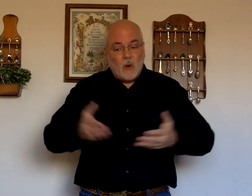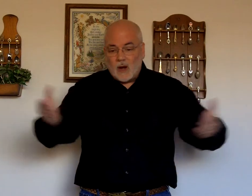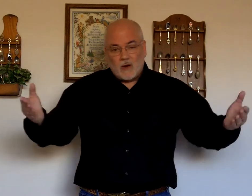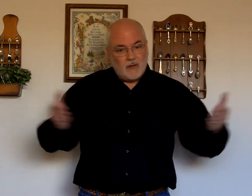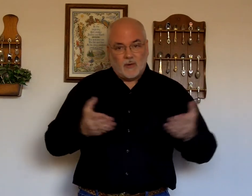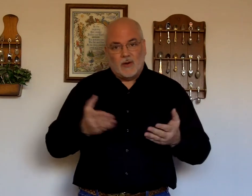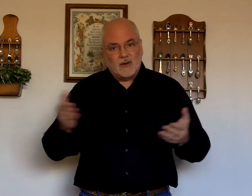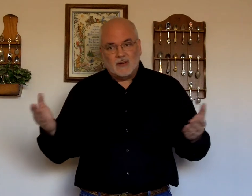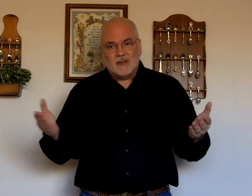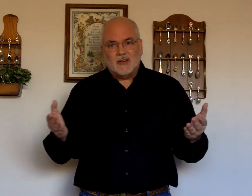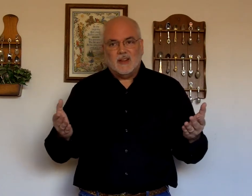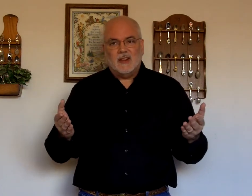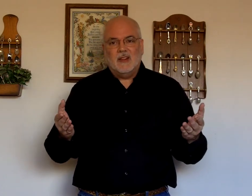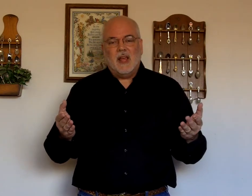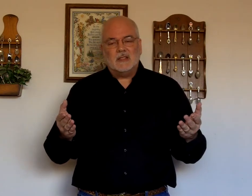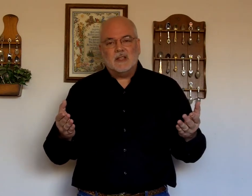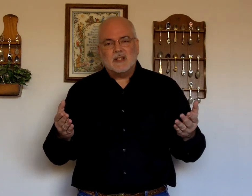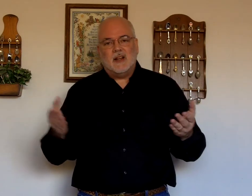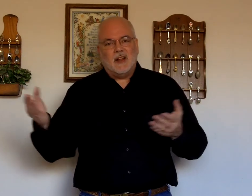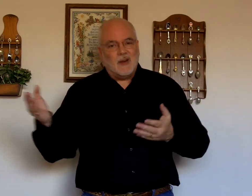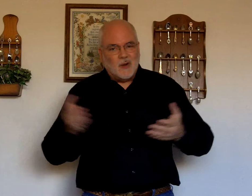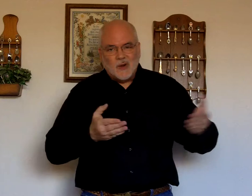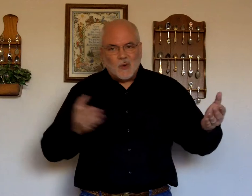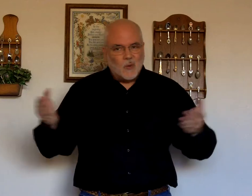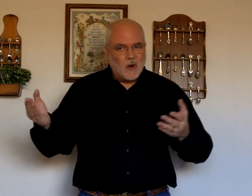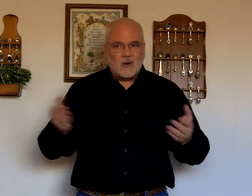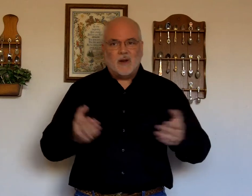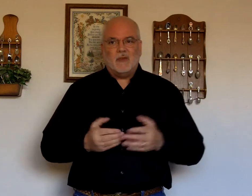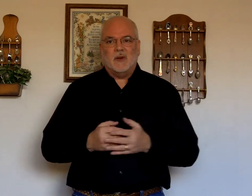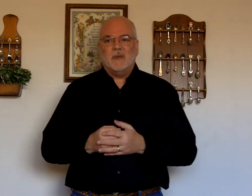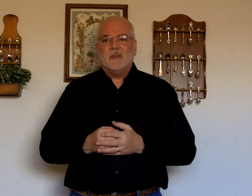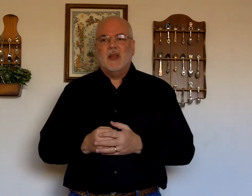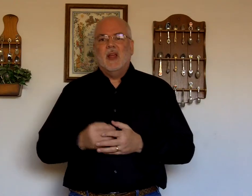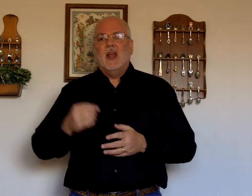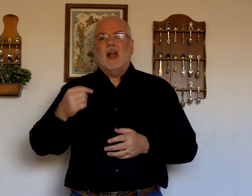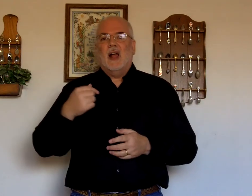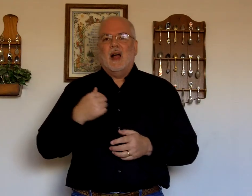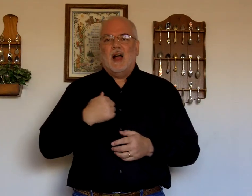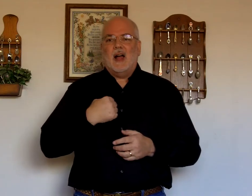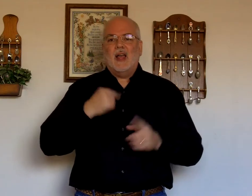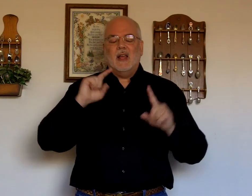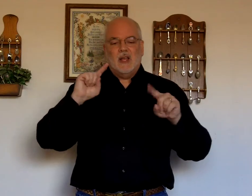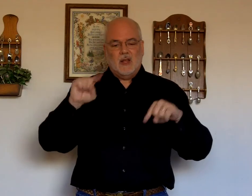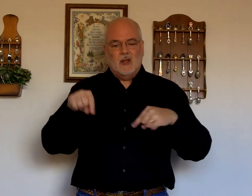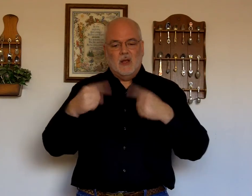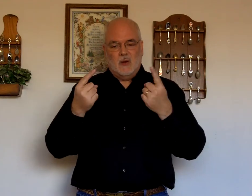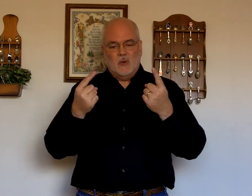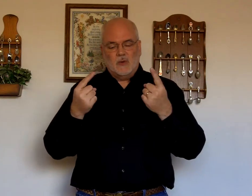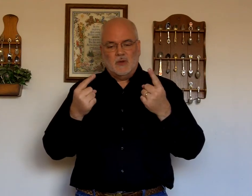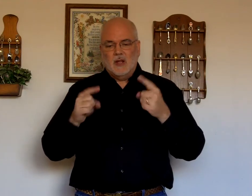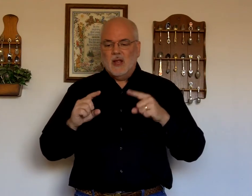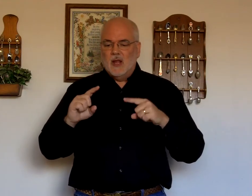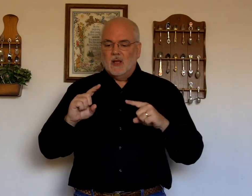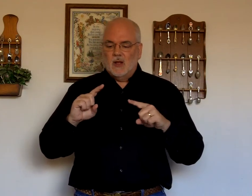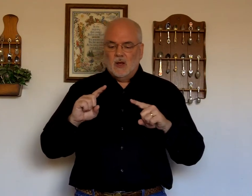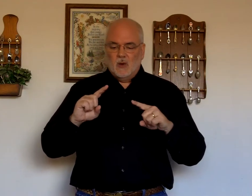Wherever. That's the sign. Wherever. I. Go. Go. Go.